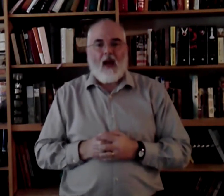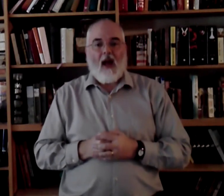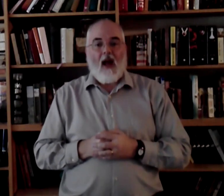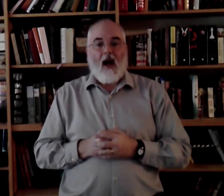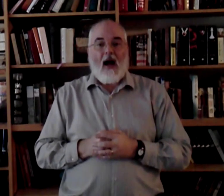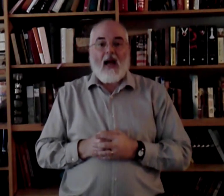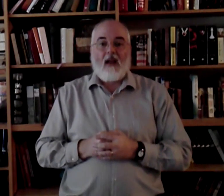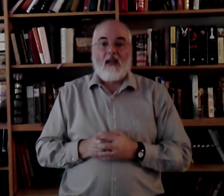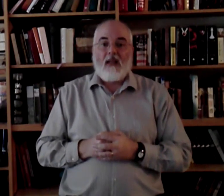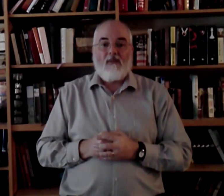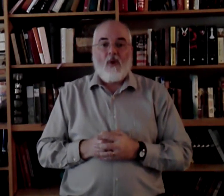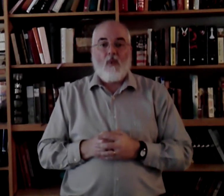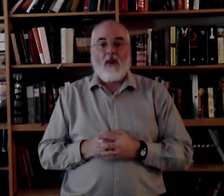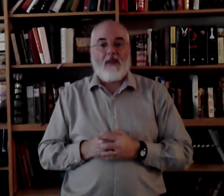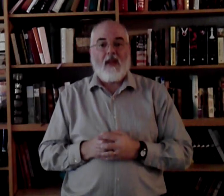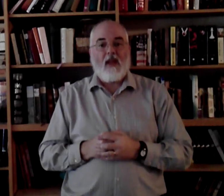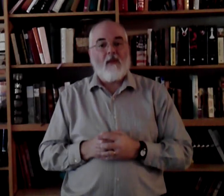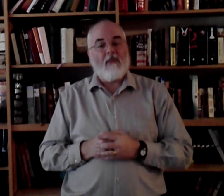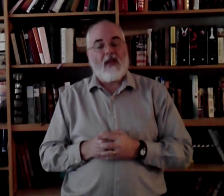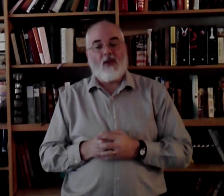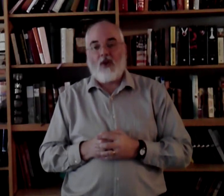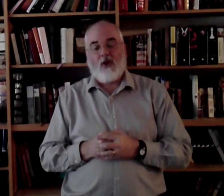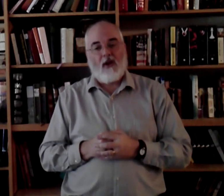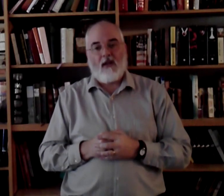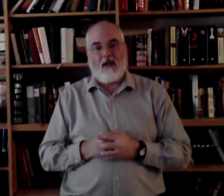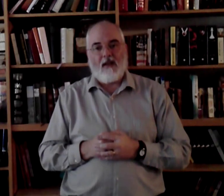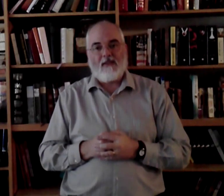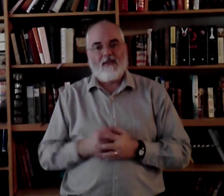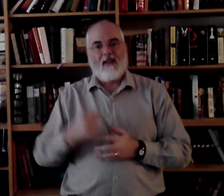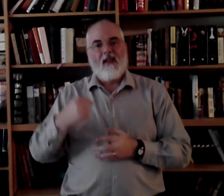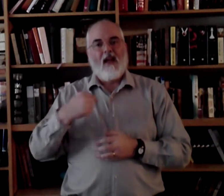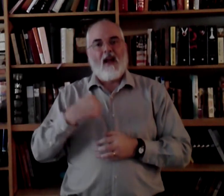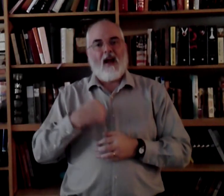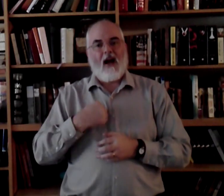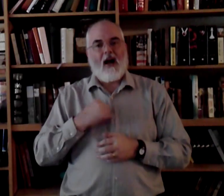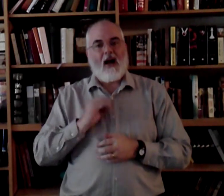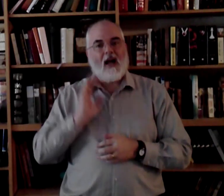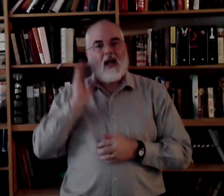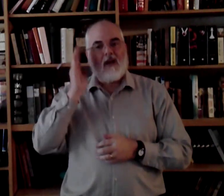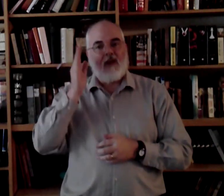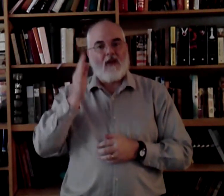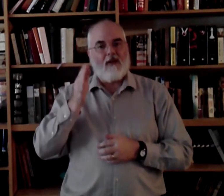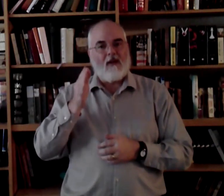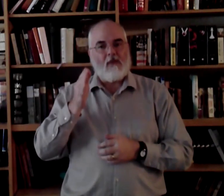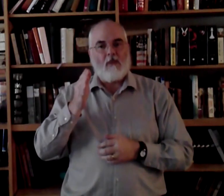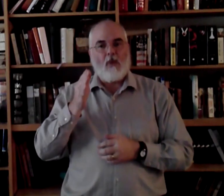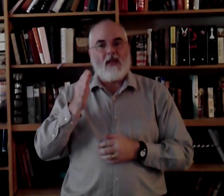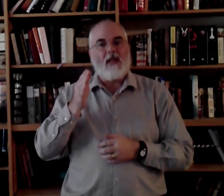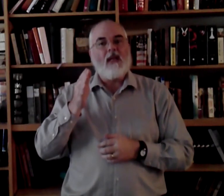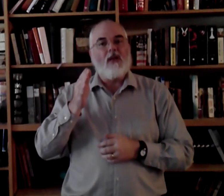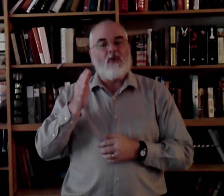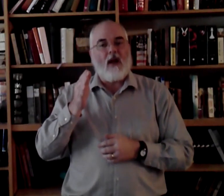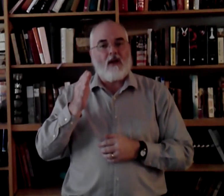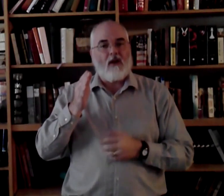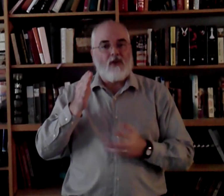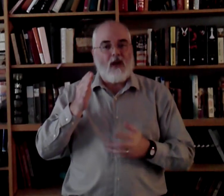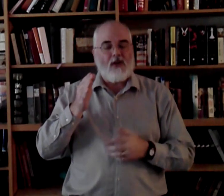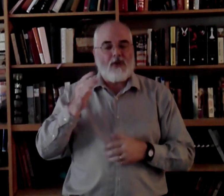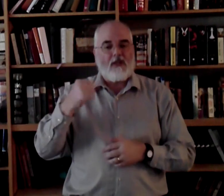I'll live with him eternally. I'll. Remember we decontract contractions.